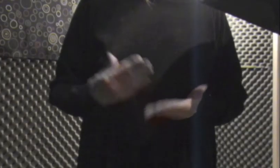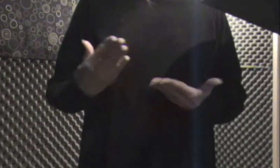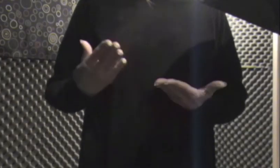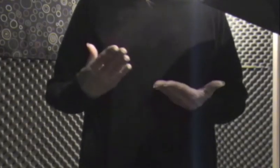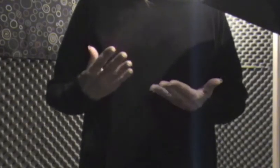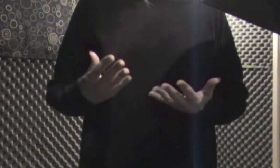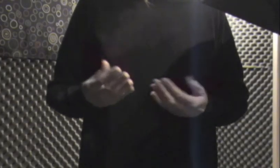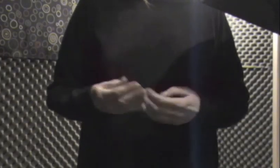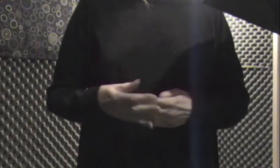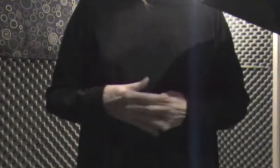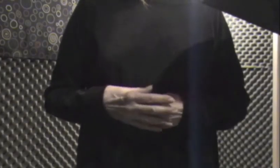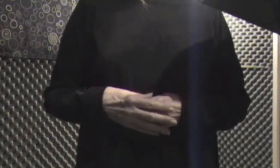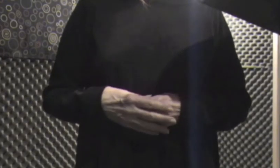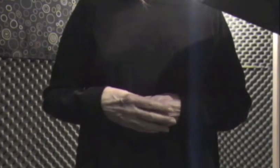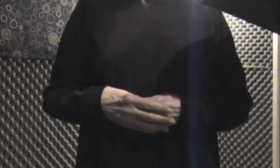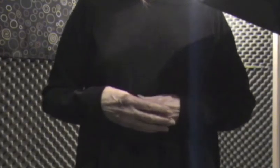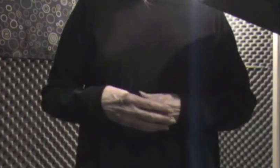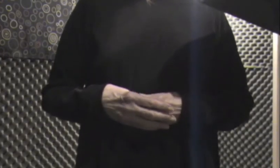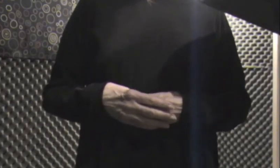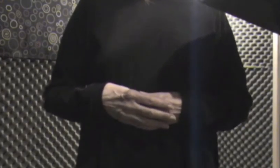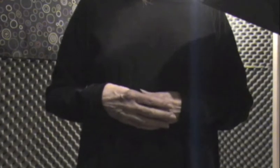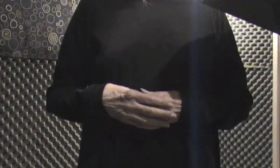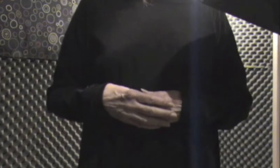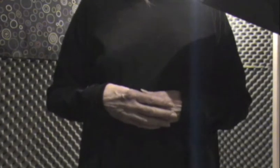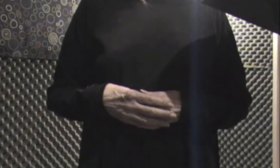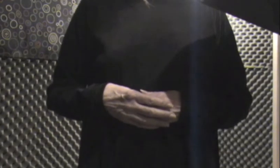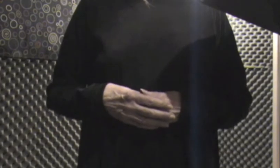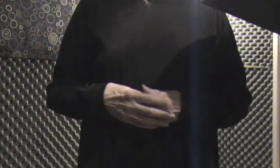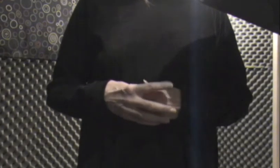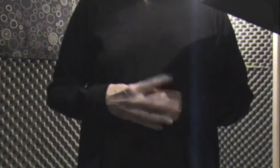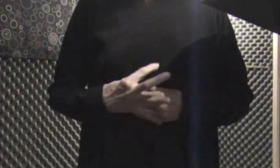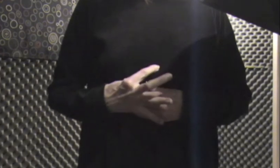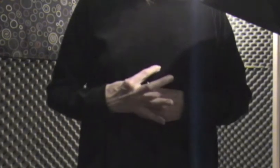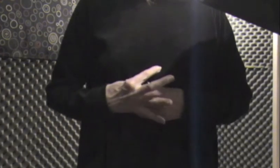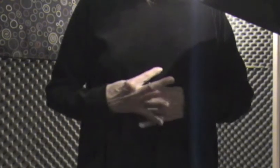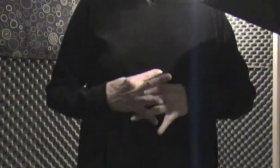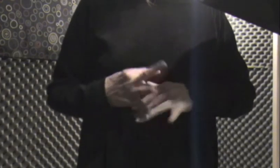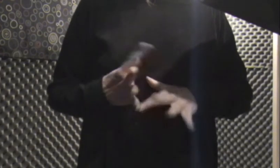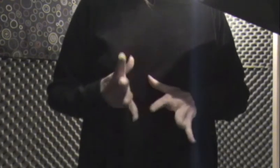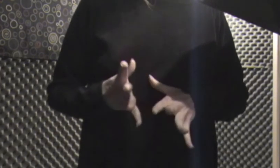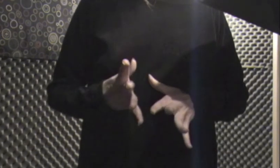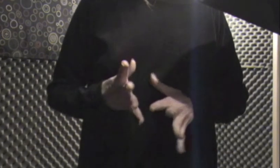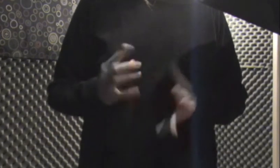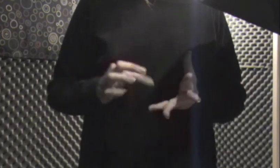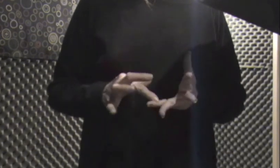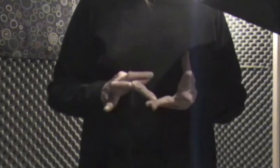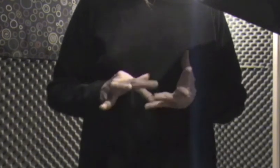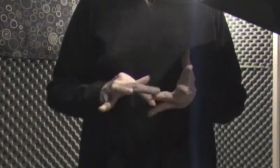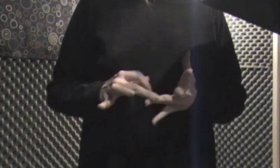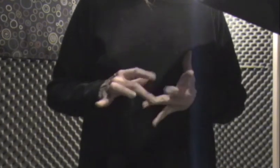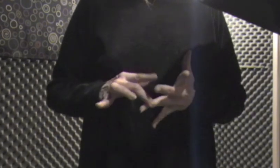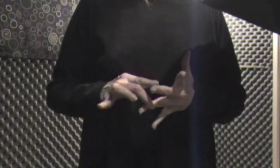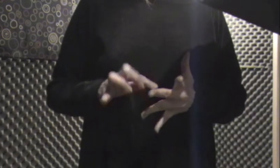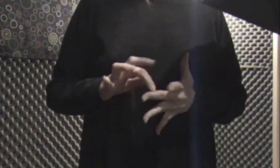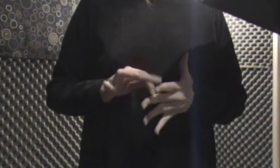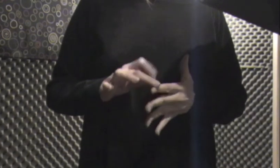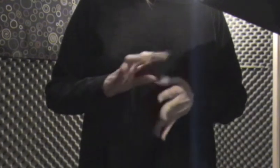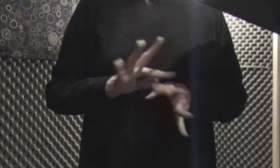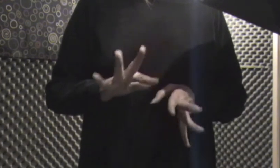Broadway tickets He brought me fish I'm the fish wife Married to fish Carb, herring, whitefish, sunnies All